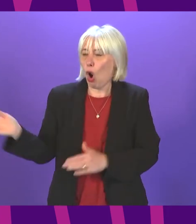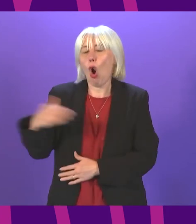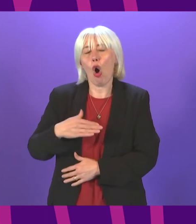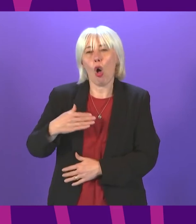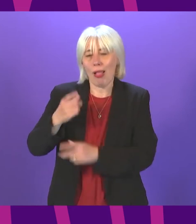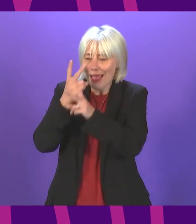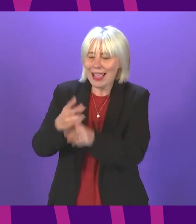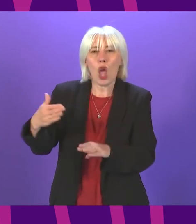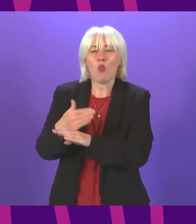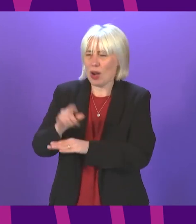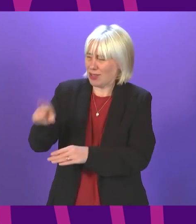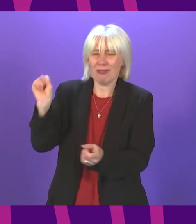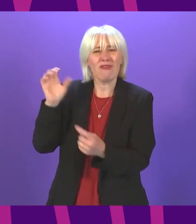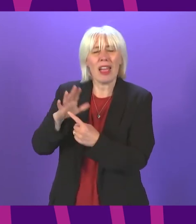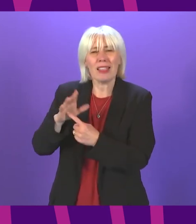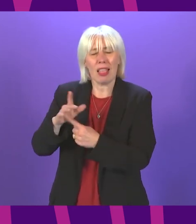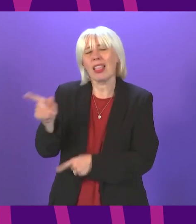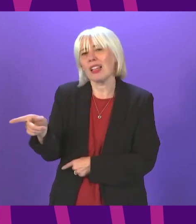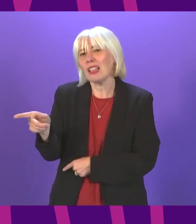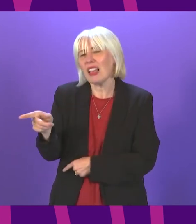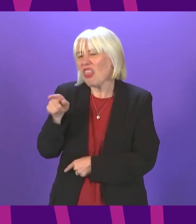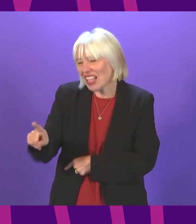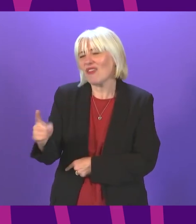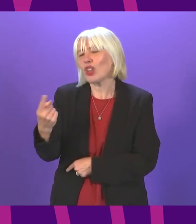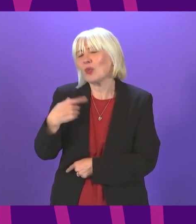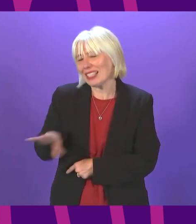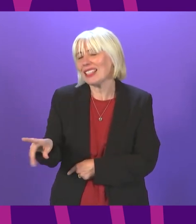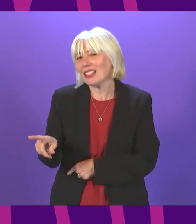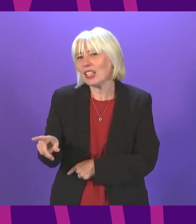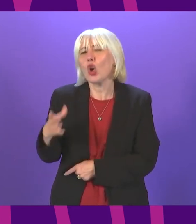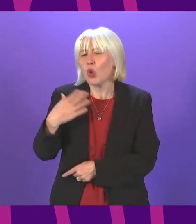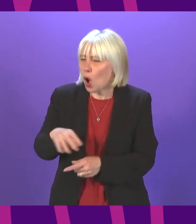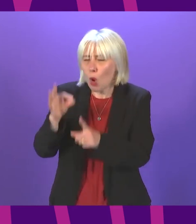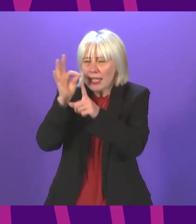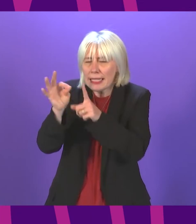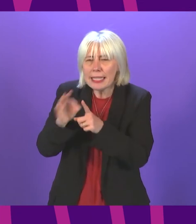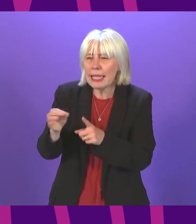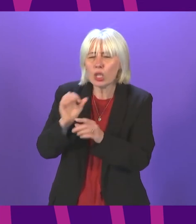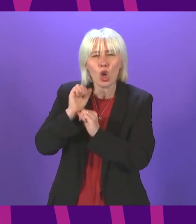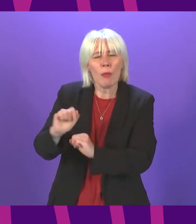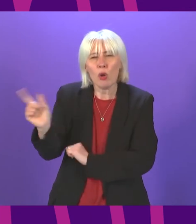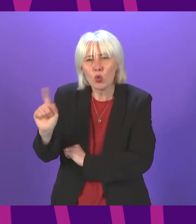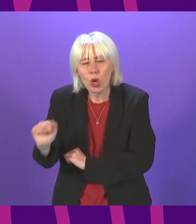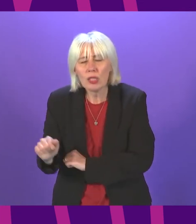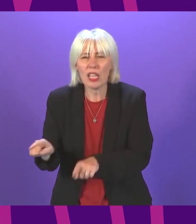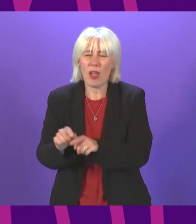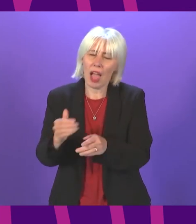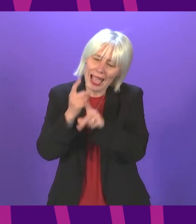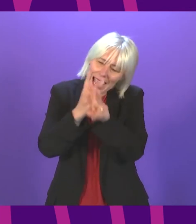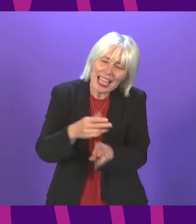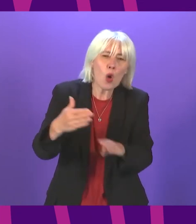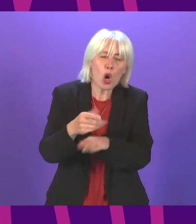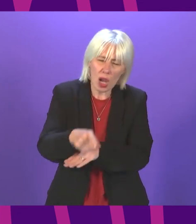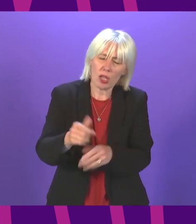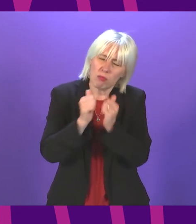is absolutely vital and that is the first action that is needed and we want to see the detailed commitment to that the value of our care workers and